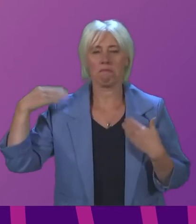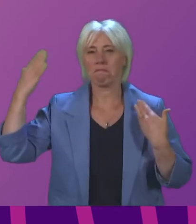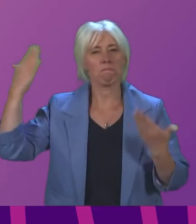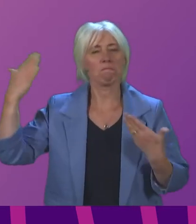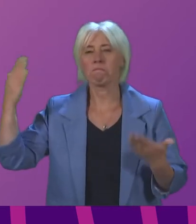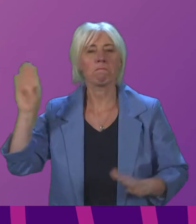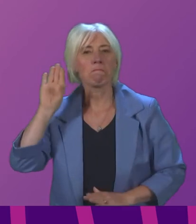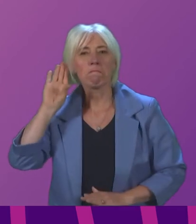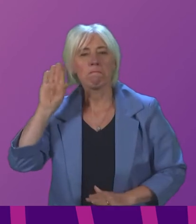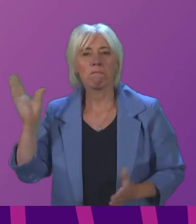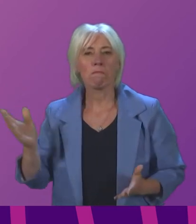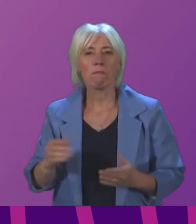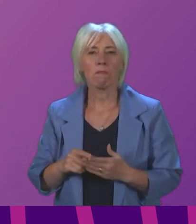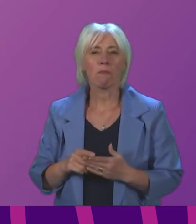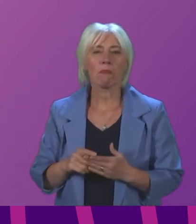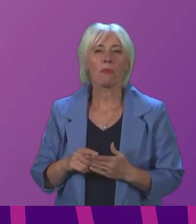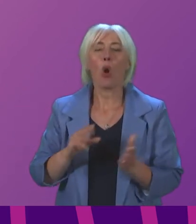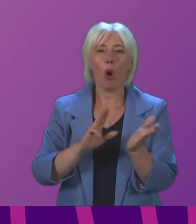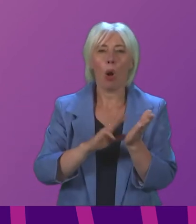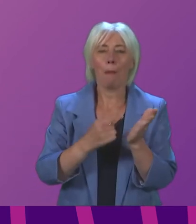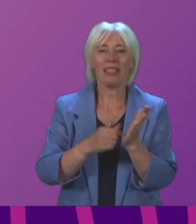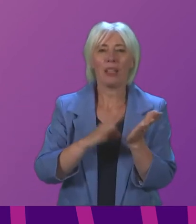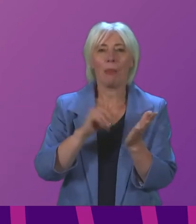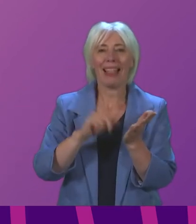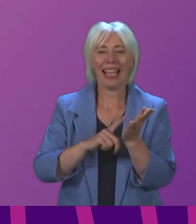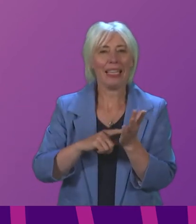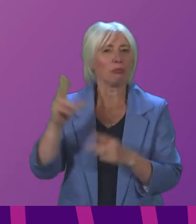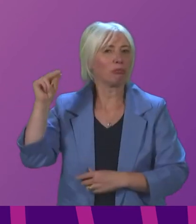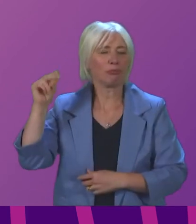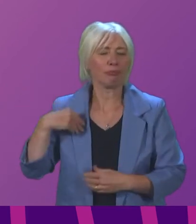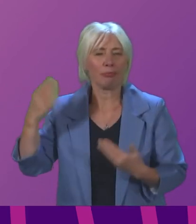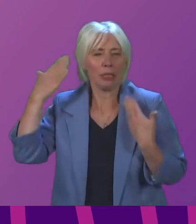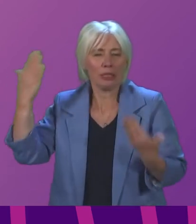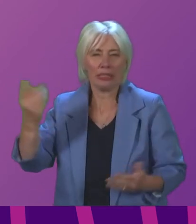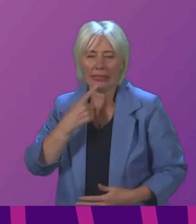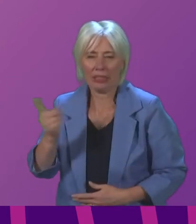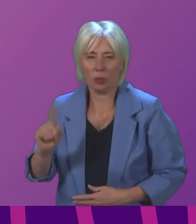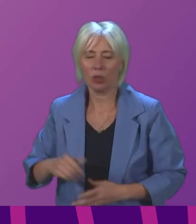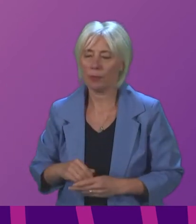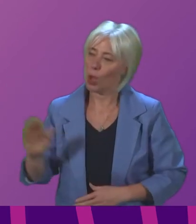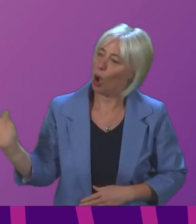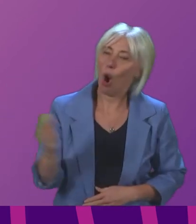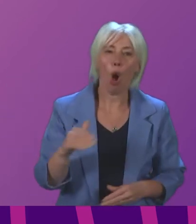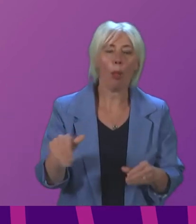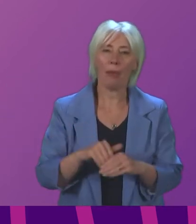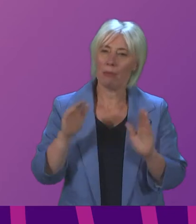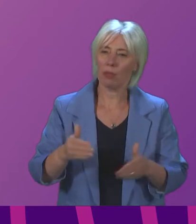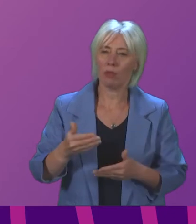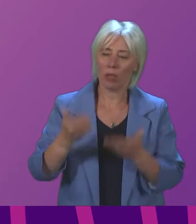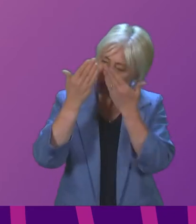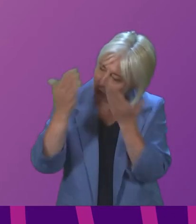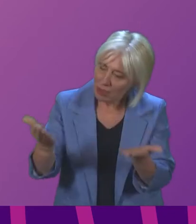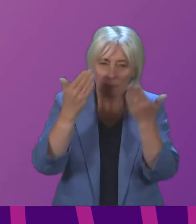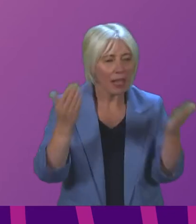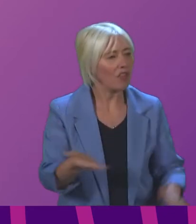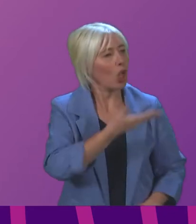if you could take a seat at the moment Mr MacLennan please thank you all members are expected to be courteous and respectful